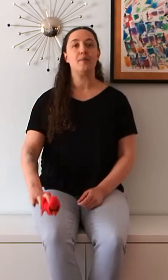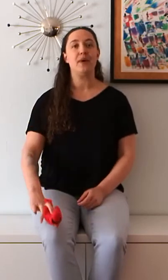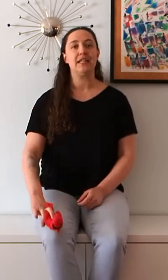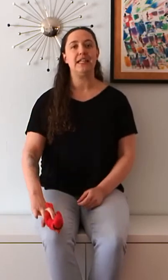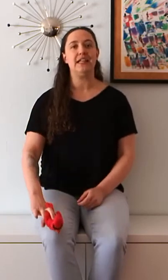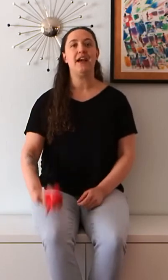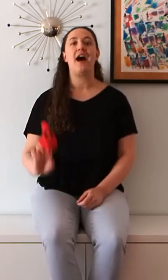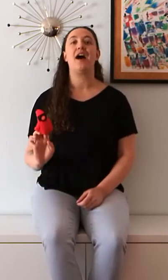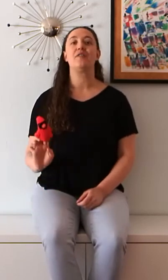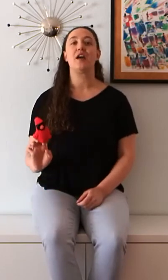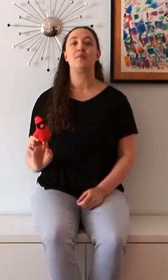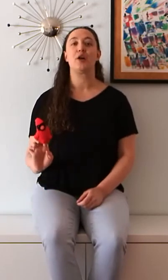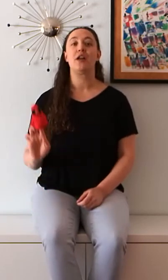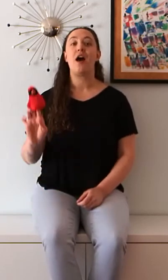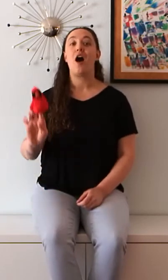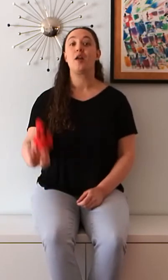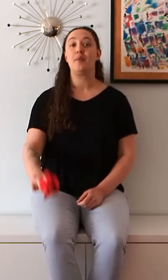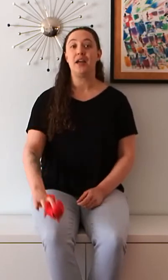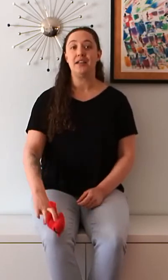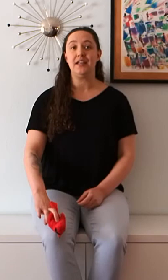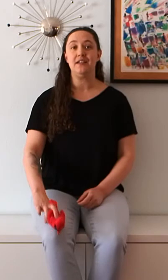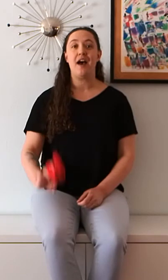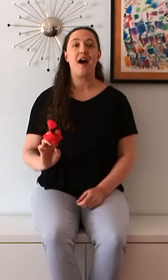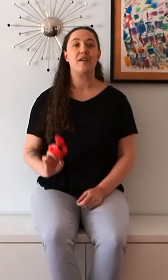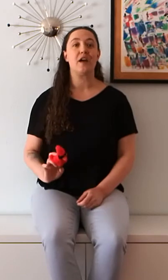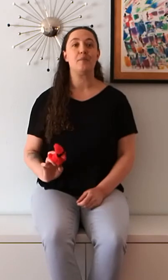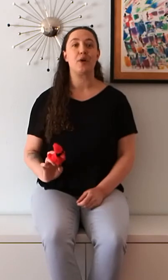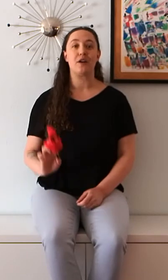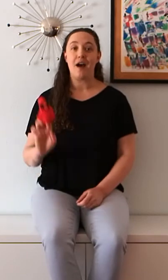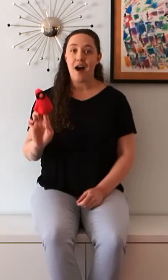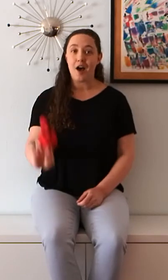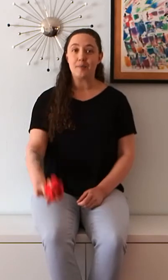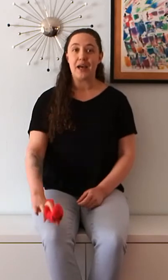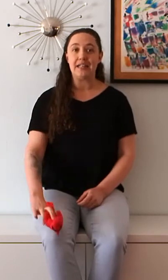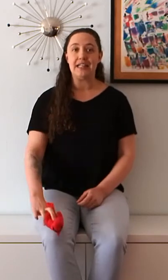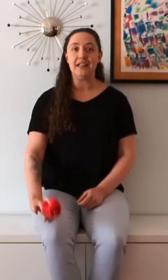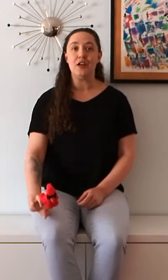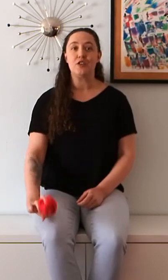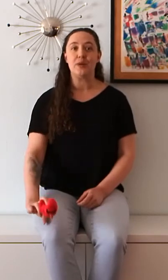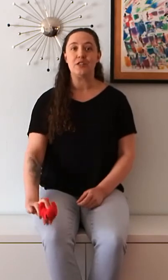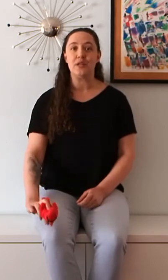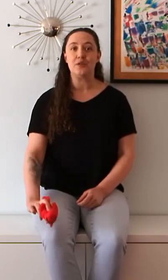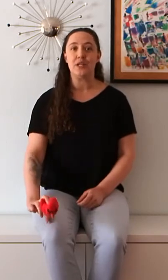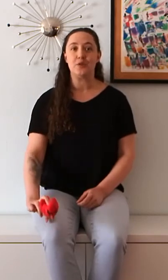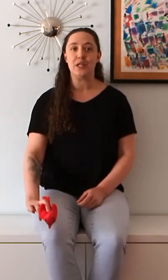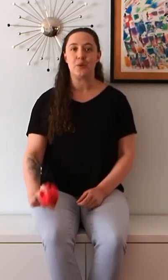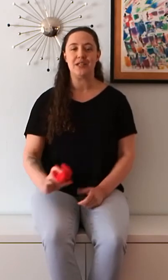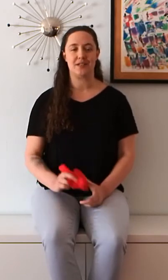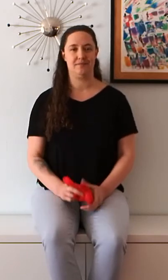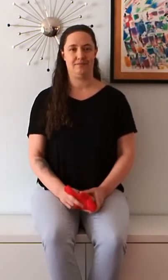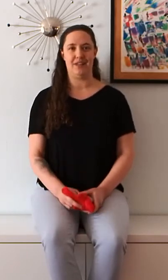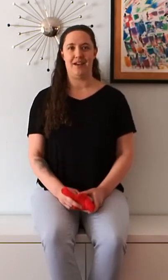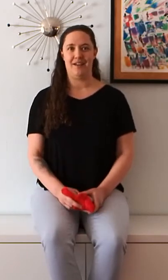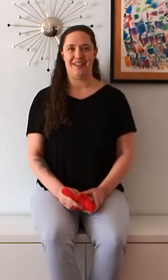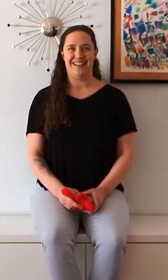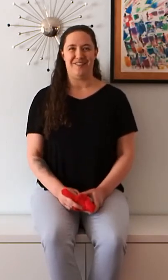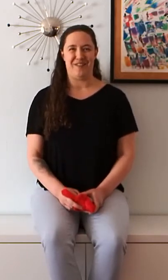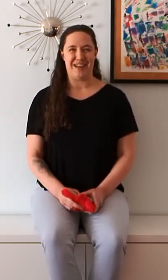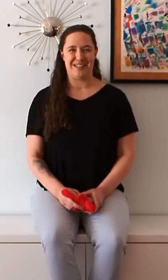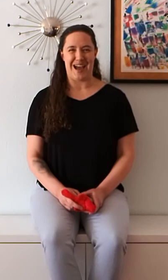my knee. I've got a bird on my knee. I've got a bird on my knee. Tweet, tweet, tweet, tweet, tweet. Fantastic.